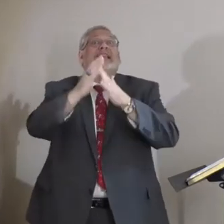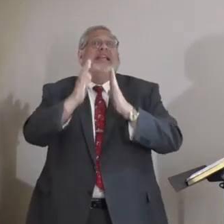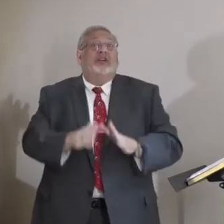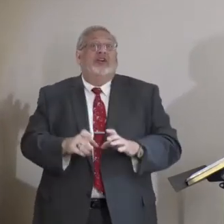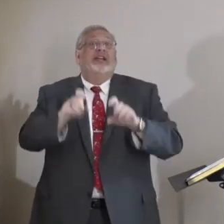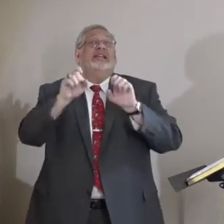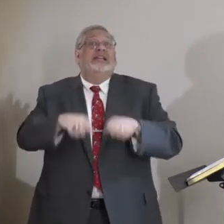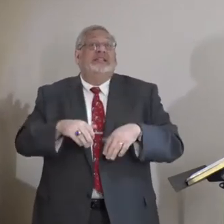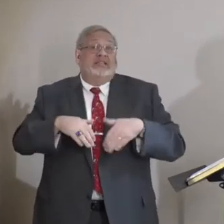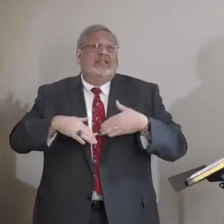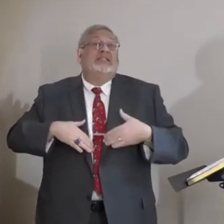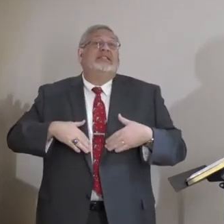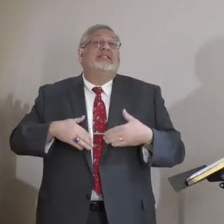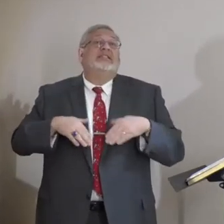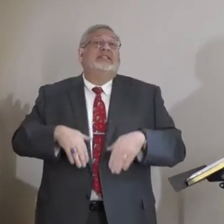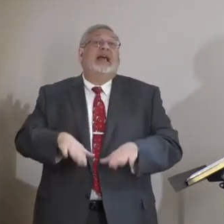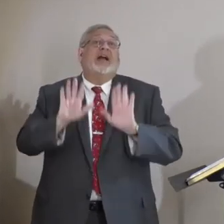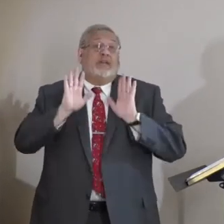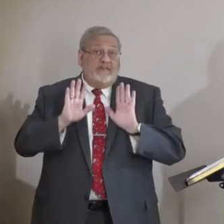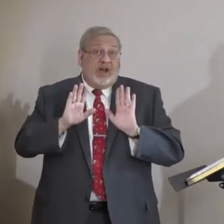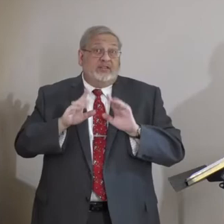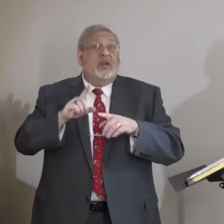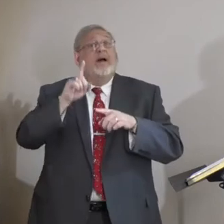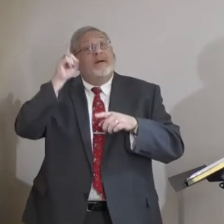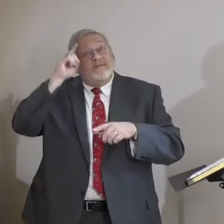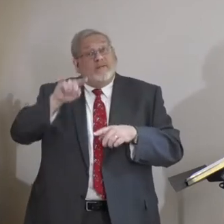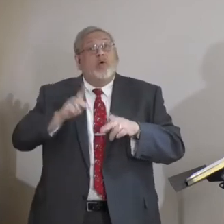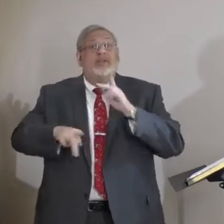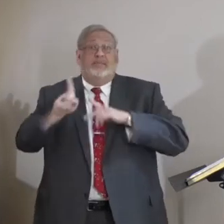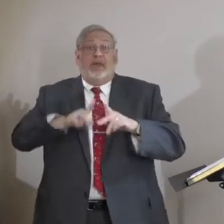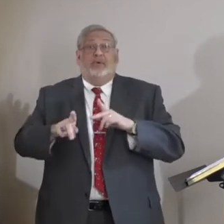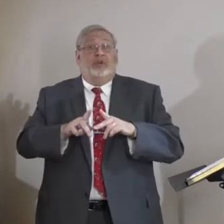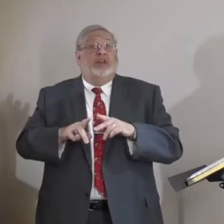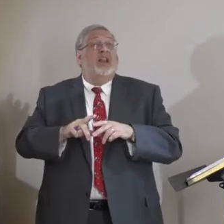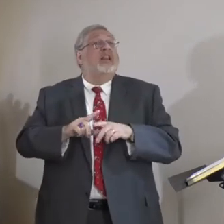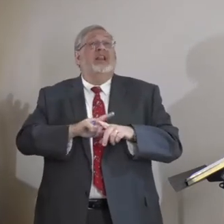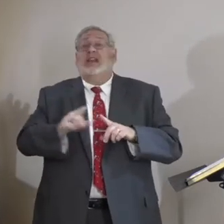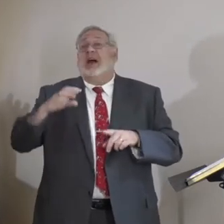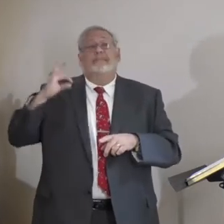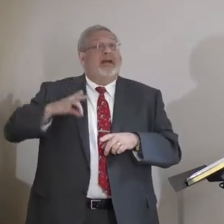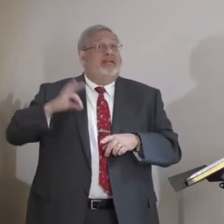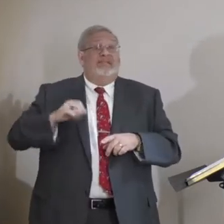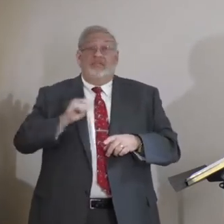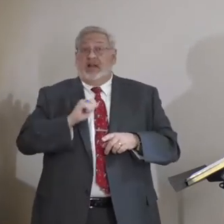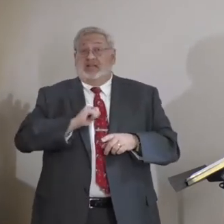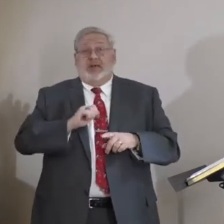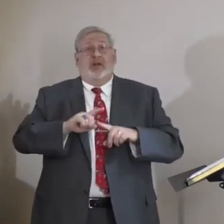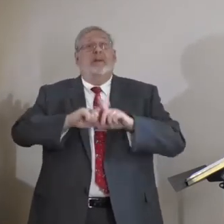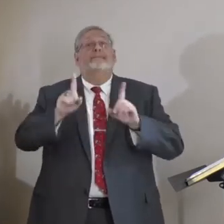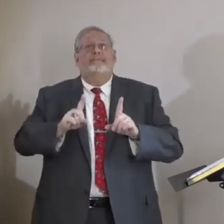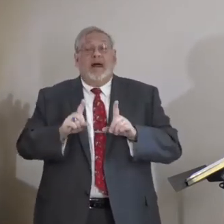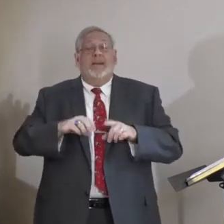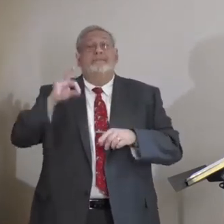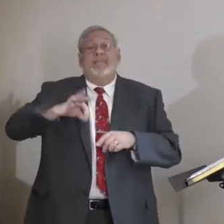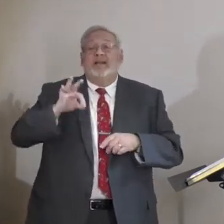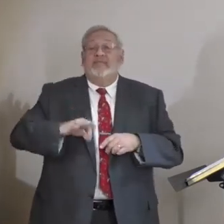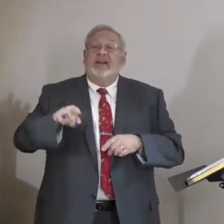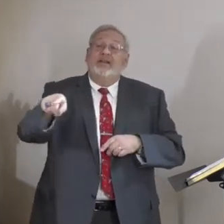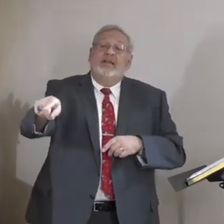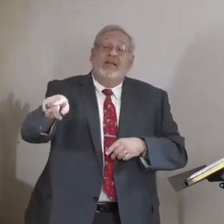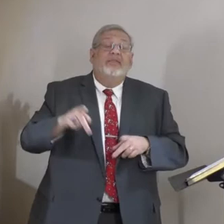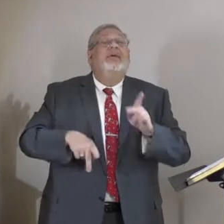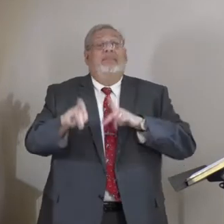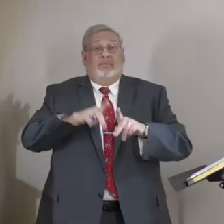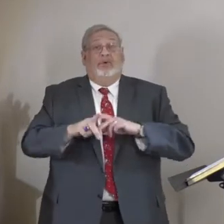make sacrifices for the people. Not use his position to benefit himself, but use his position to benefit the